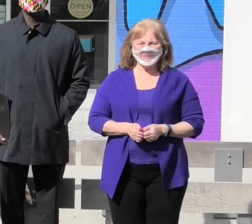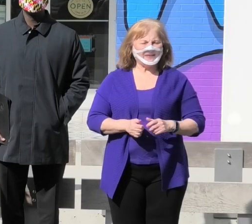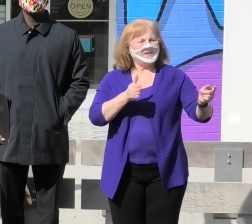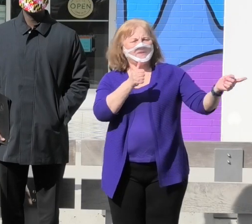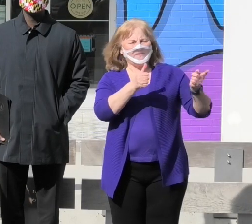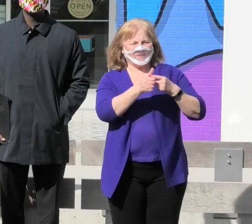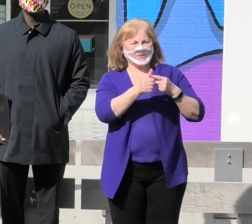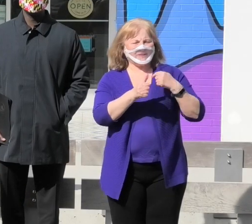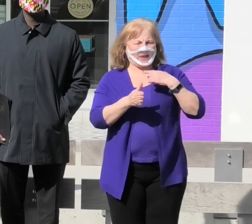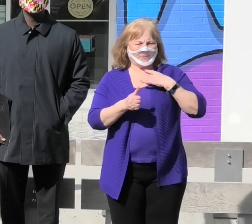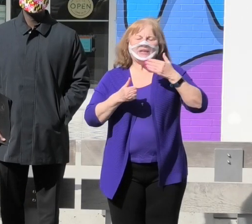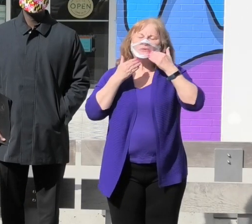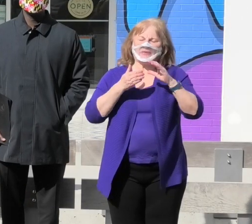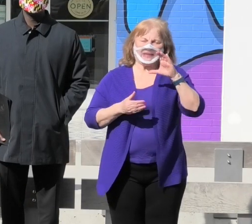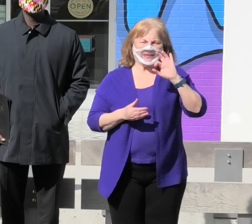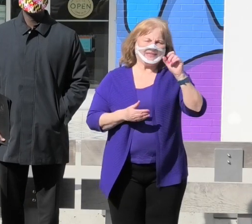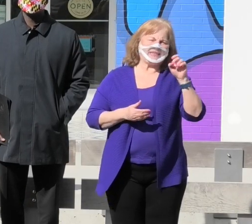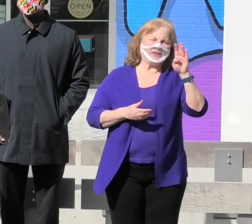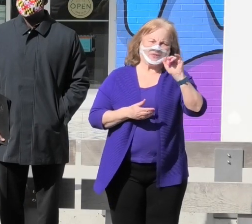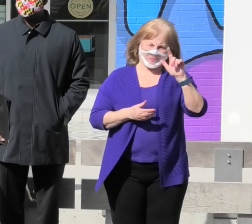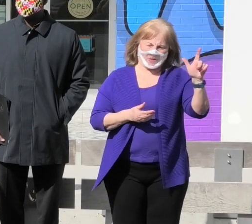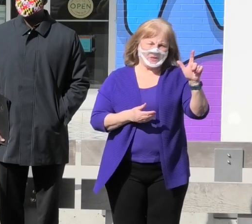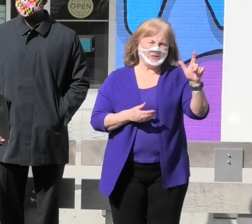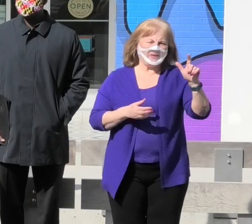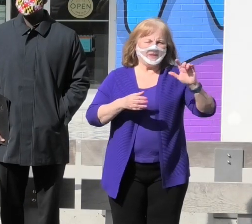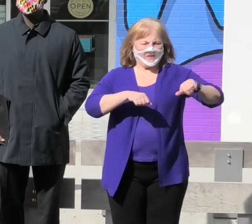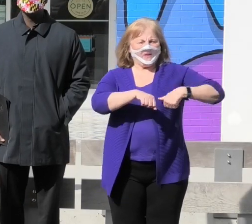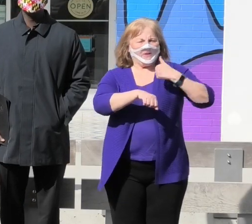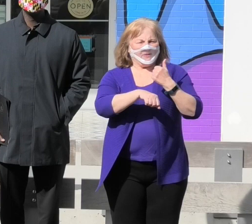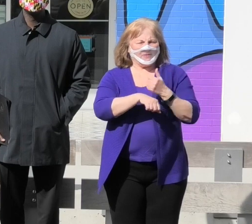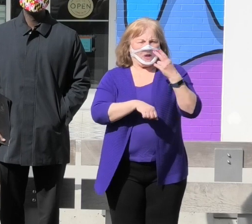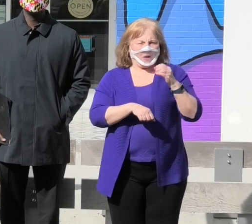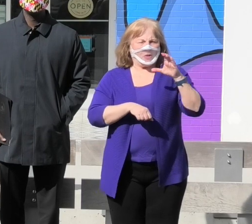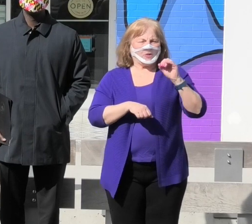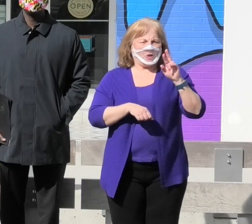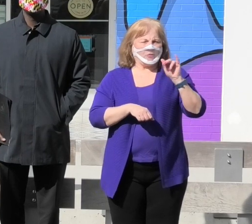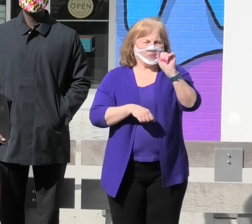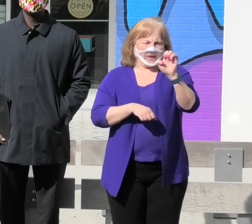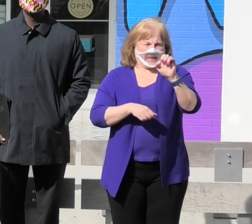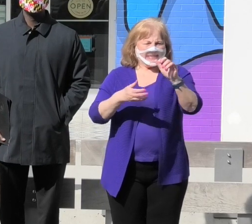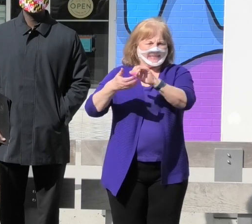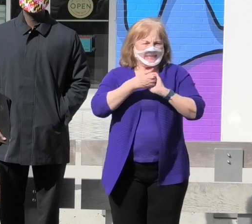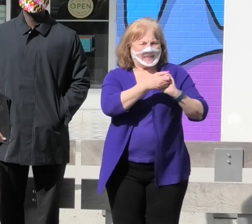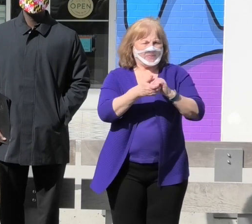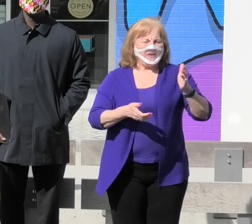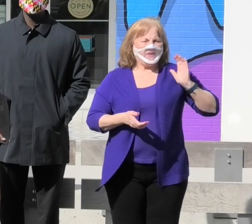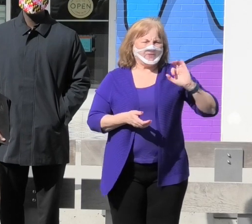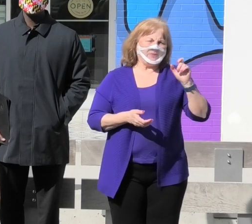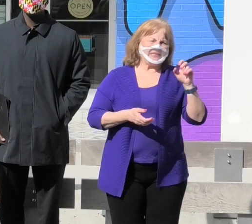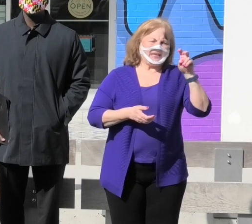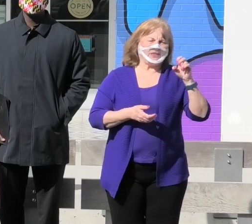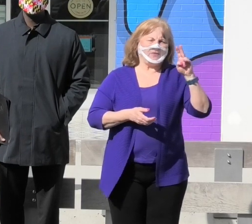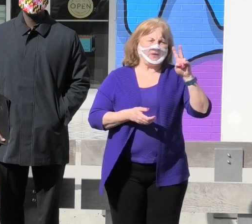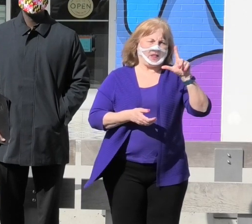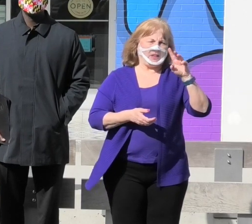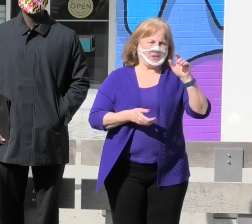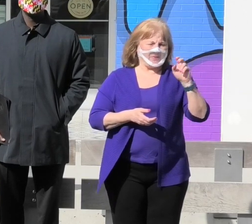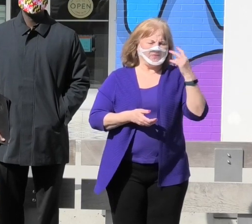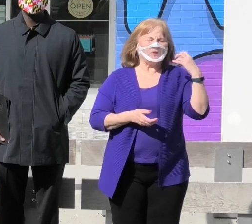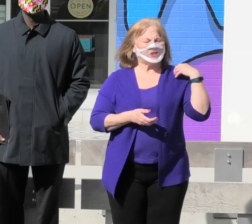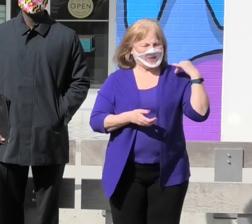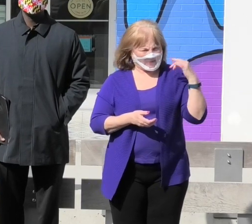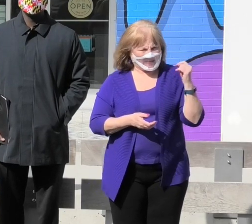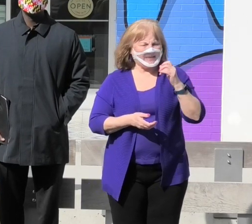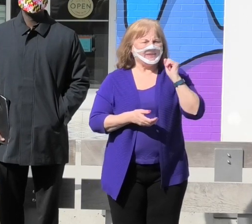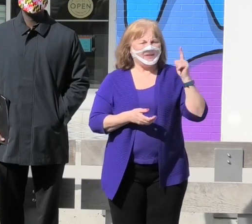First, I would like to thank County Executive Ball for forming the HoCo Rise Collaborative, former Executive Ballman for chairing it,